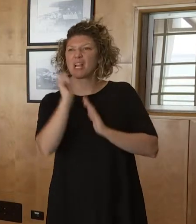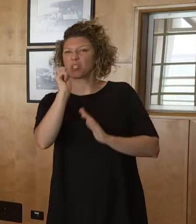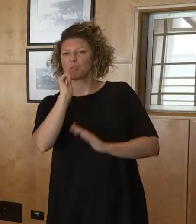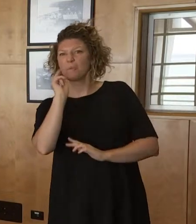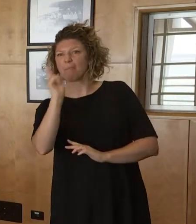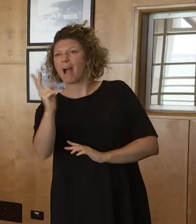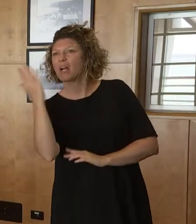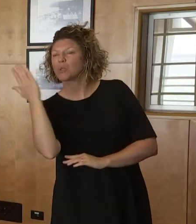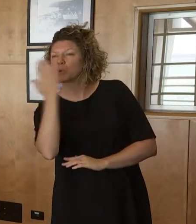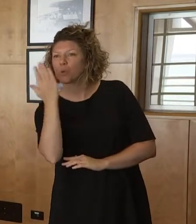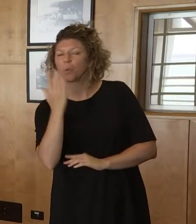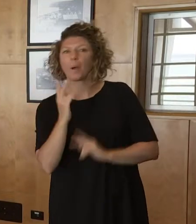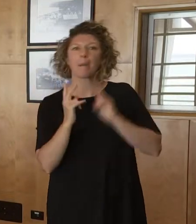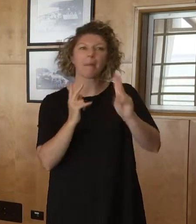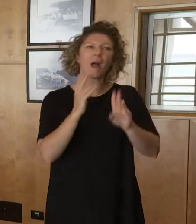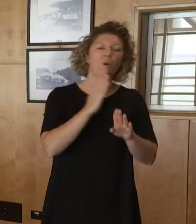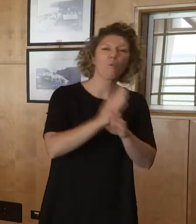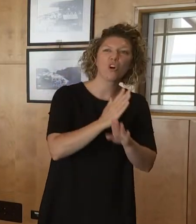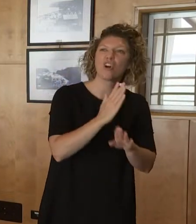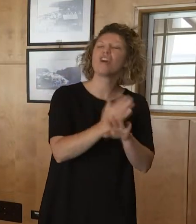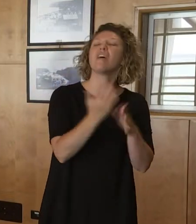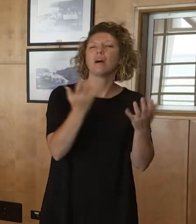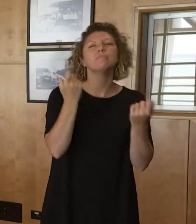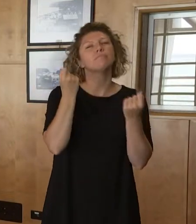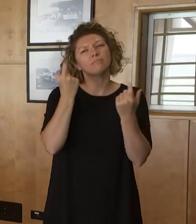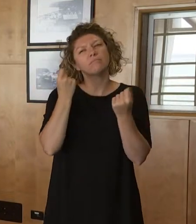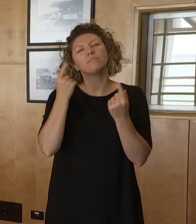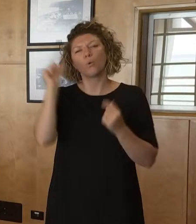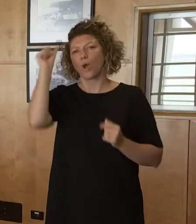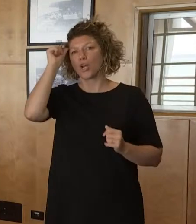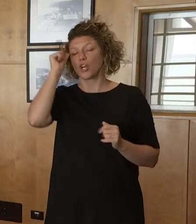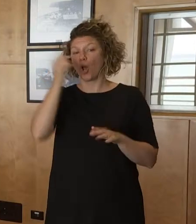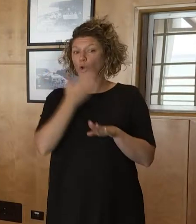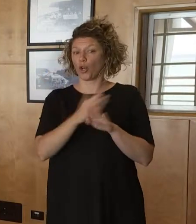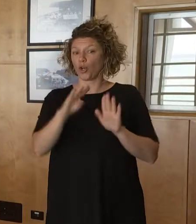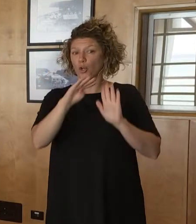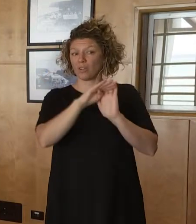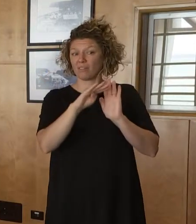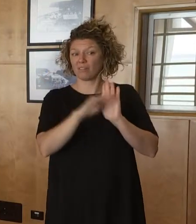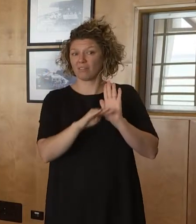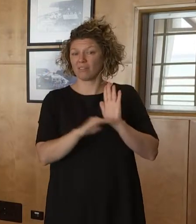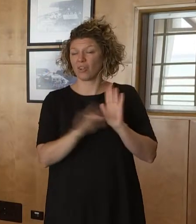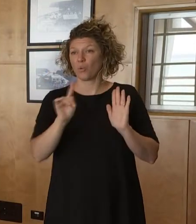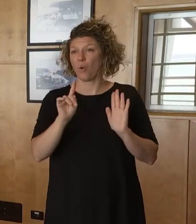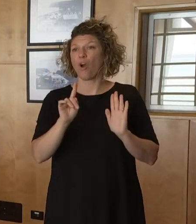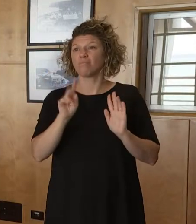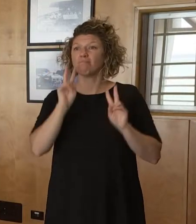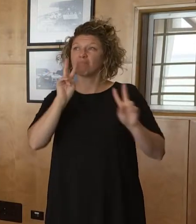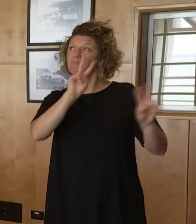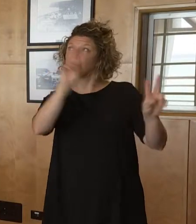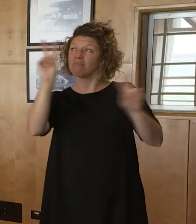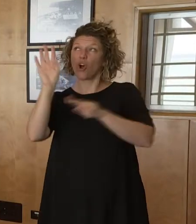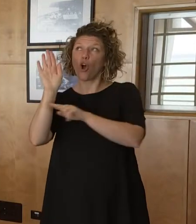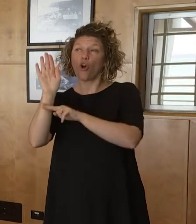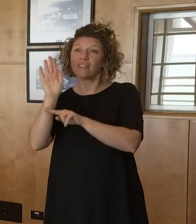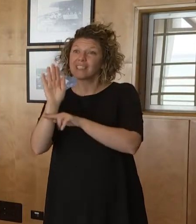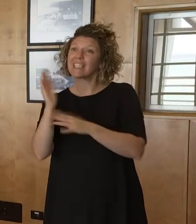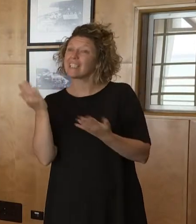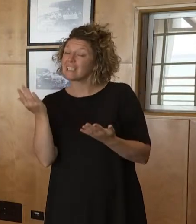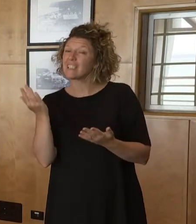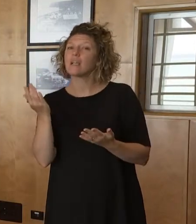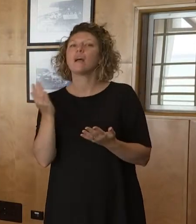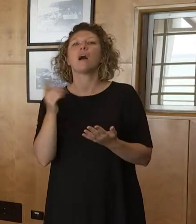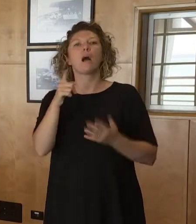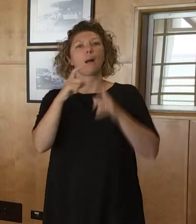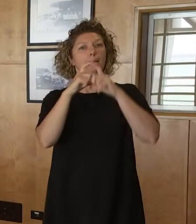need effective public health measures for that. And what we have seen and what we know from the international evidence is that masks are really effective at